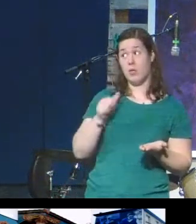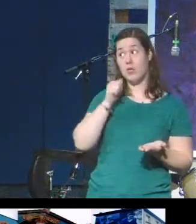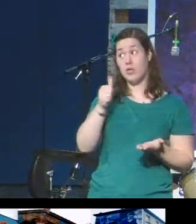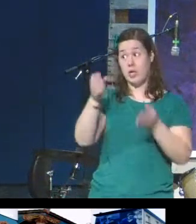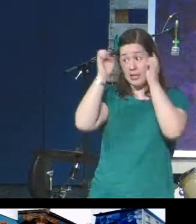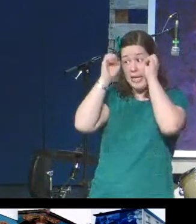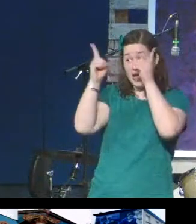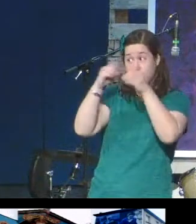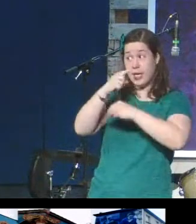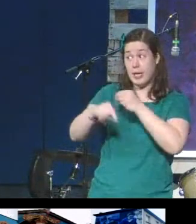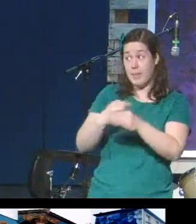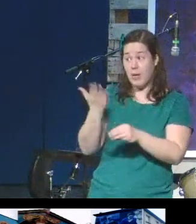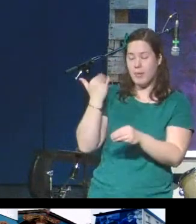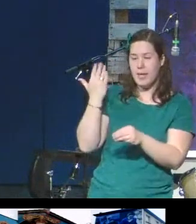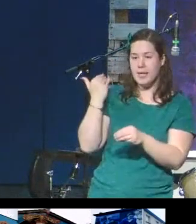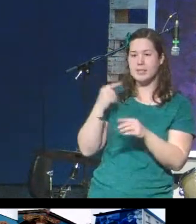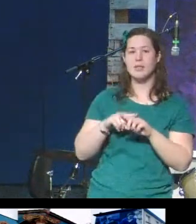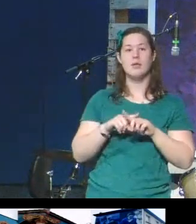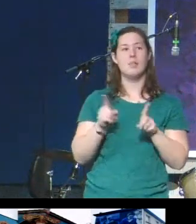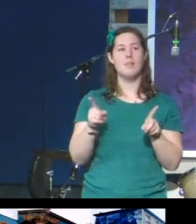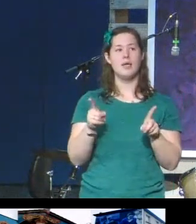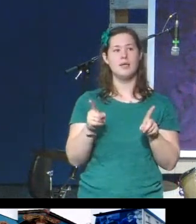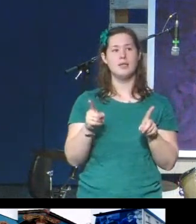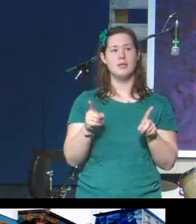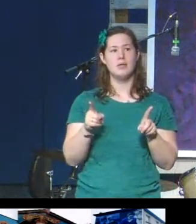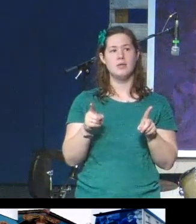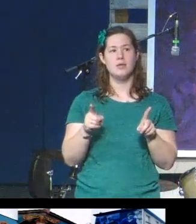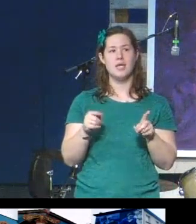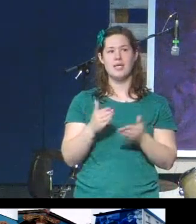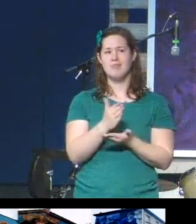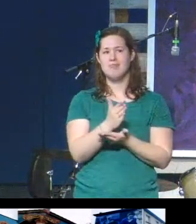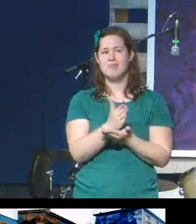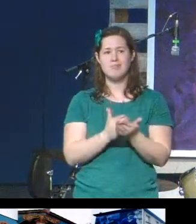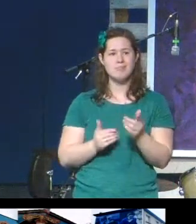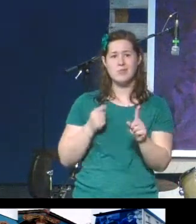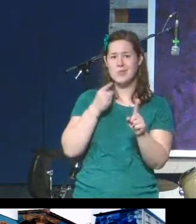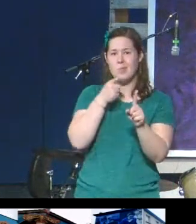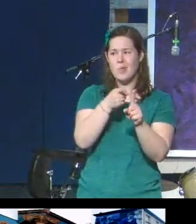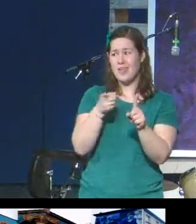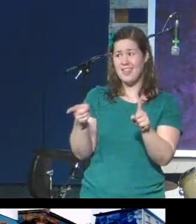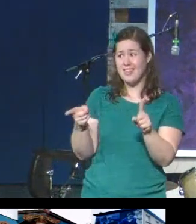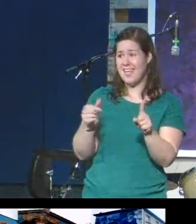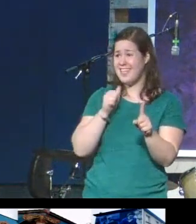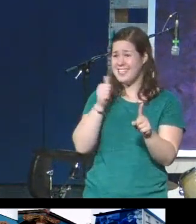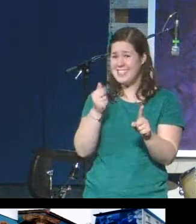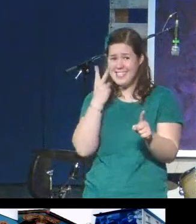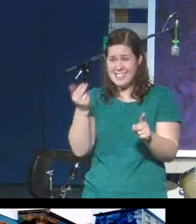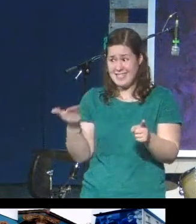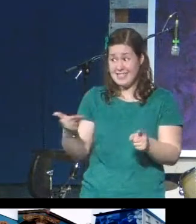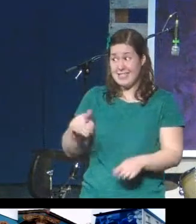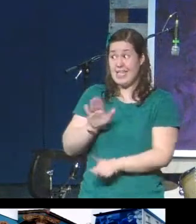it, but also at some point, they did not really see this as their story.